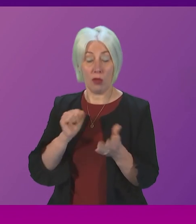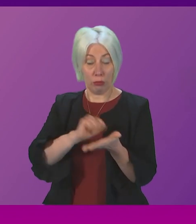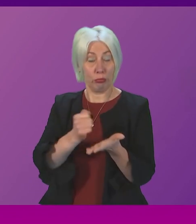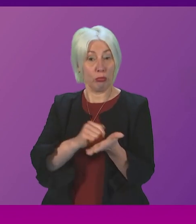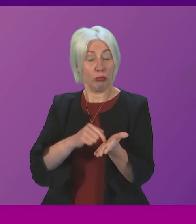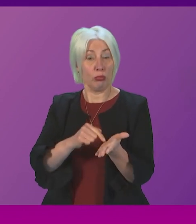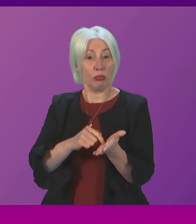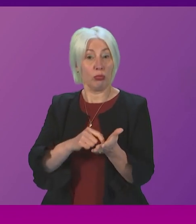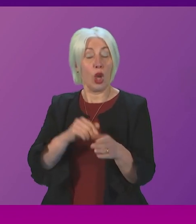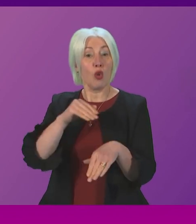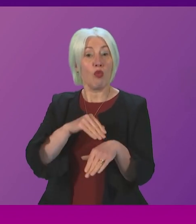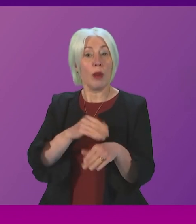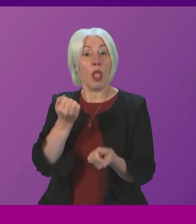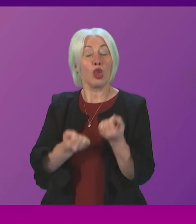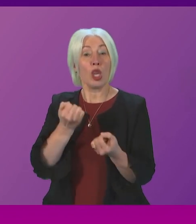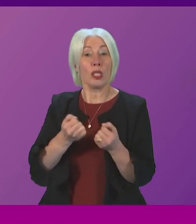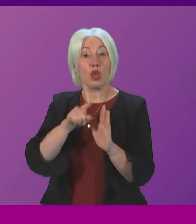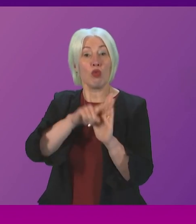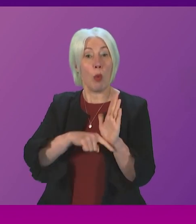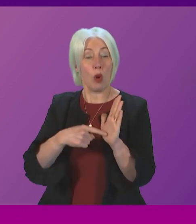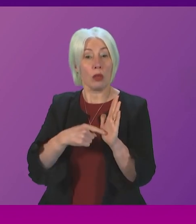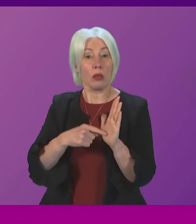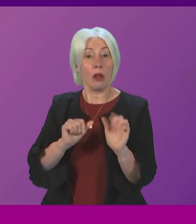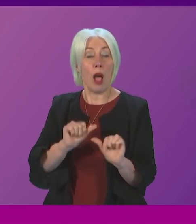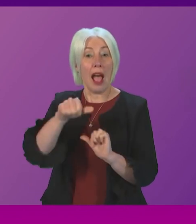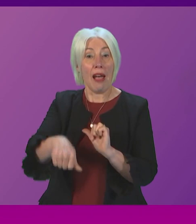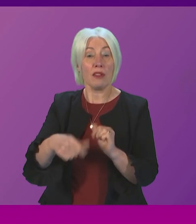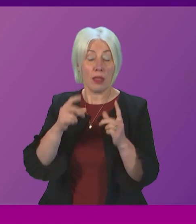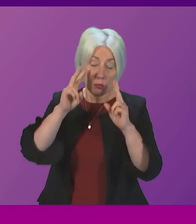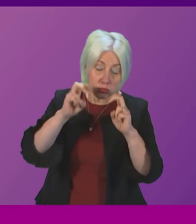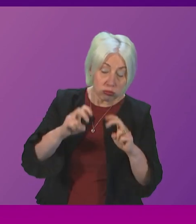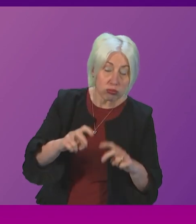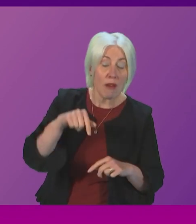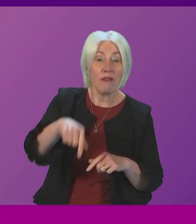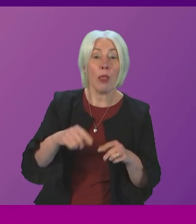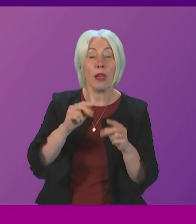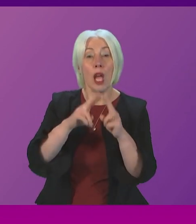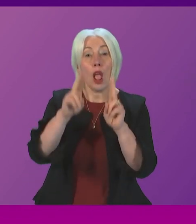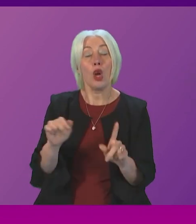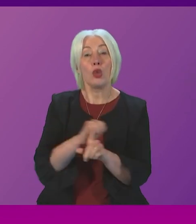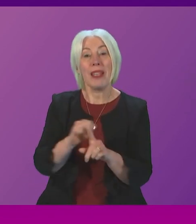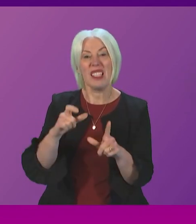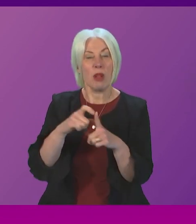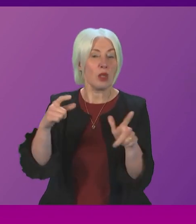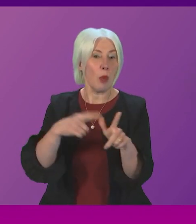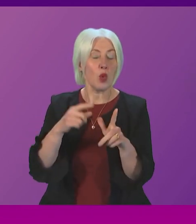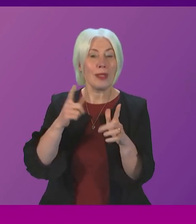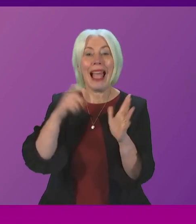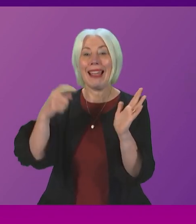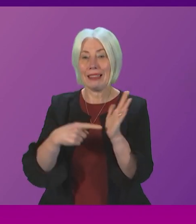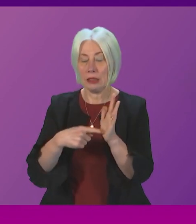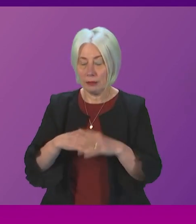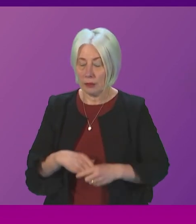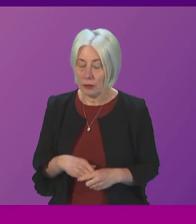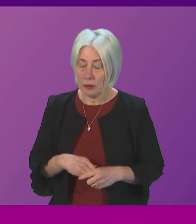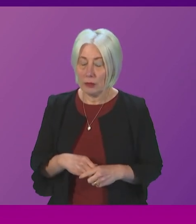of the Criminal Justice Committee report on their post-legislative scrutiny of the Domestic Abuse Act in 2018 and we have taken action not just as a